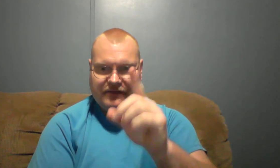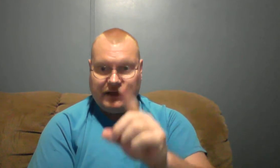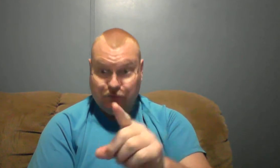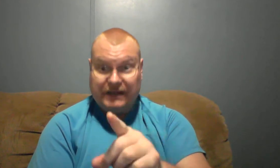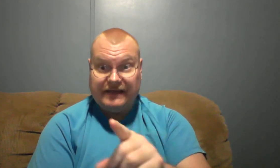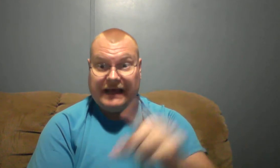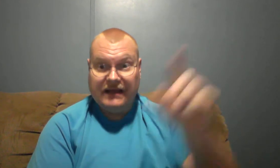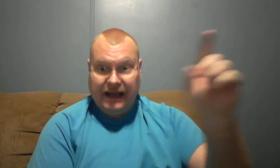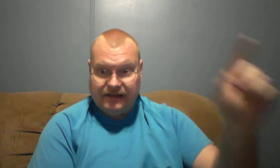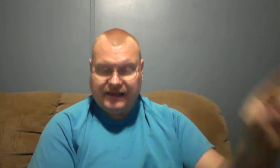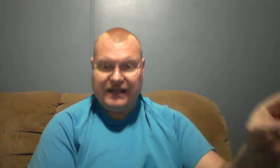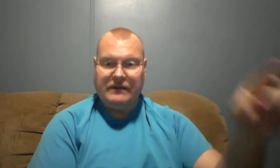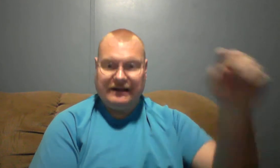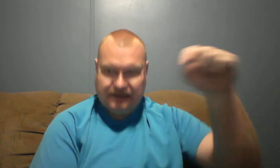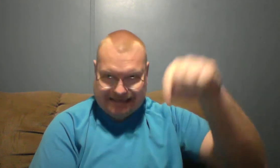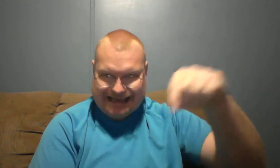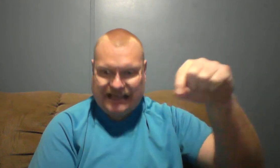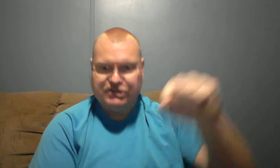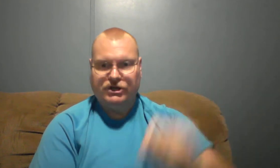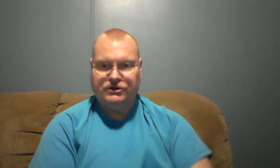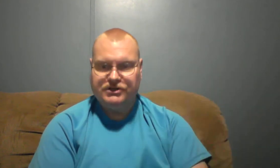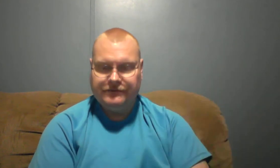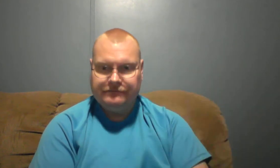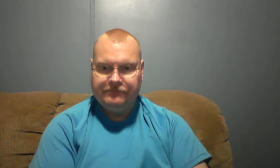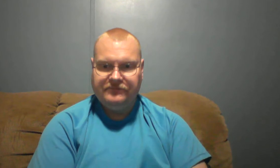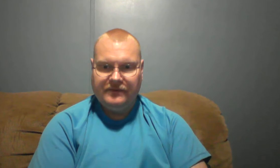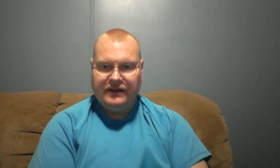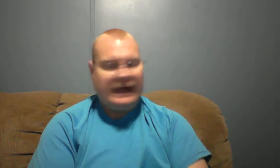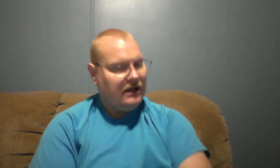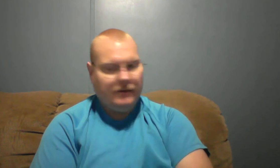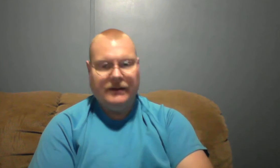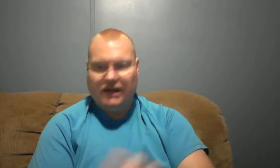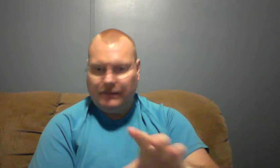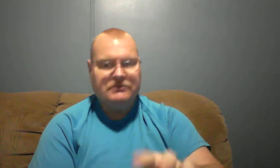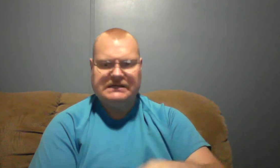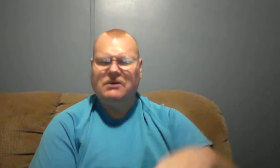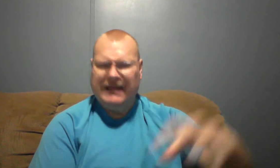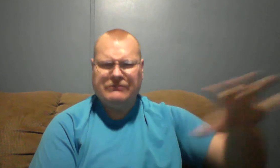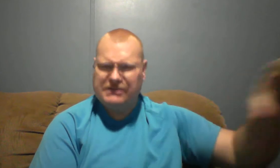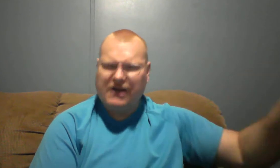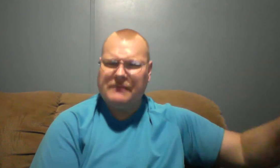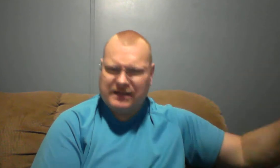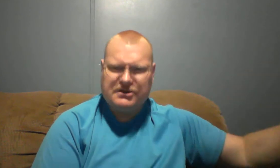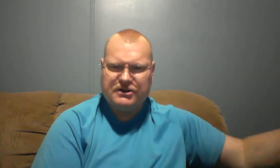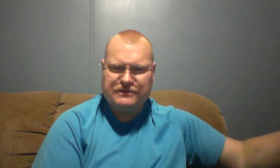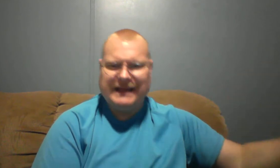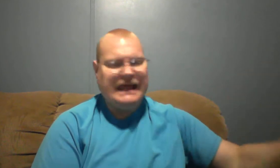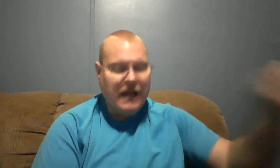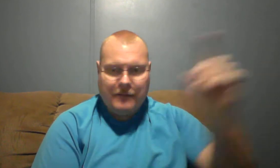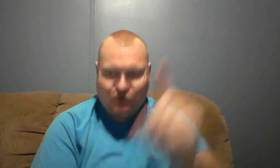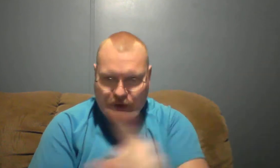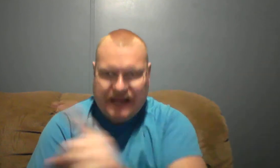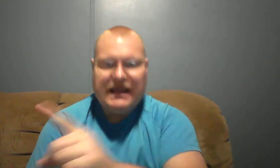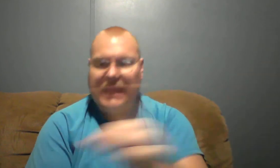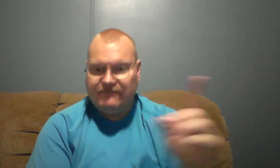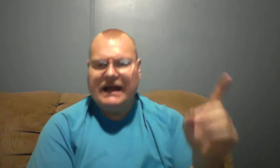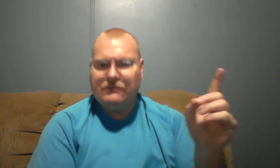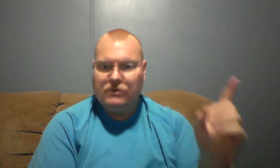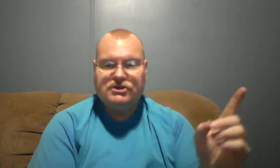read that and think about today's church. A lot of people say, well, I was talking about the churches back in, but read. In fact, why don't you just